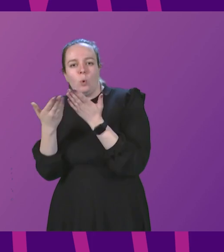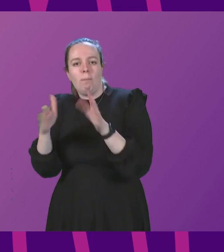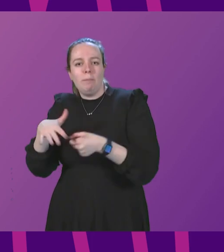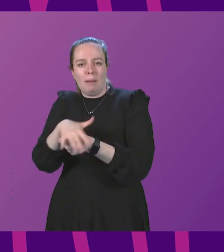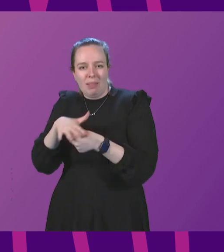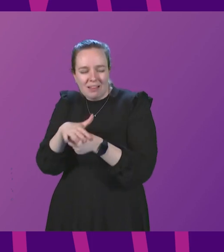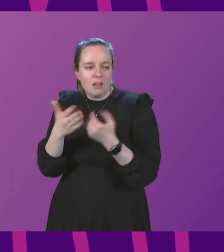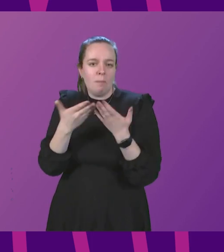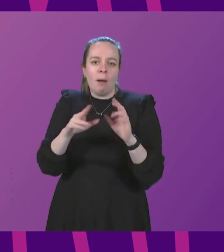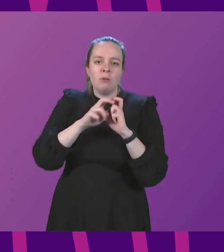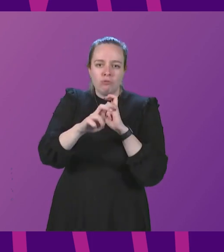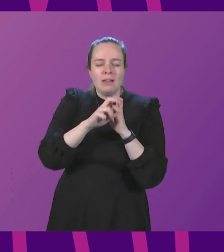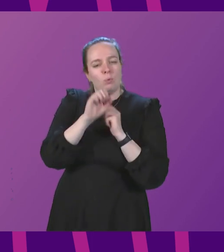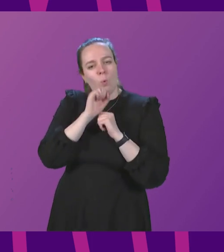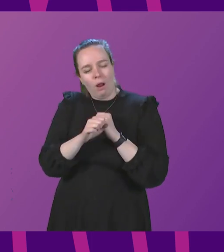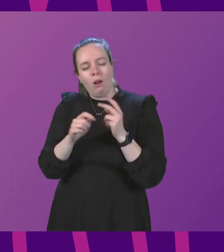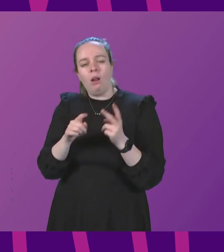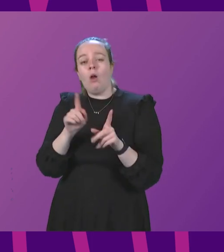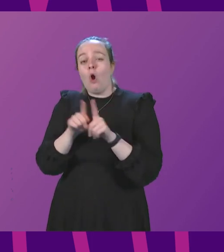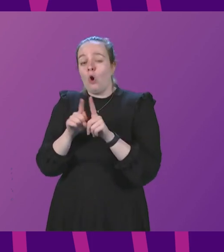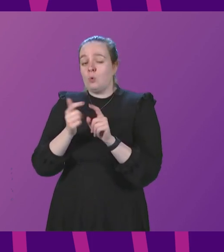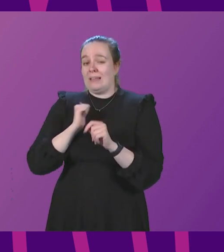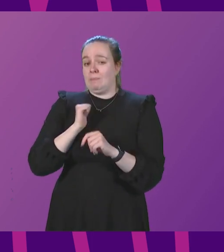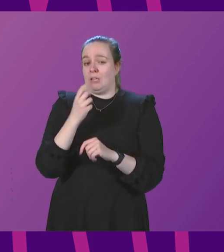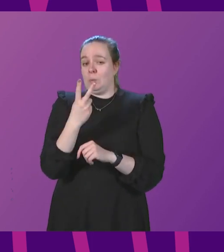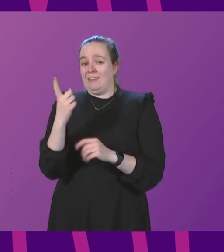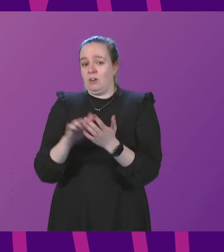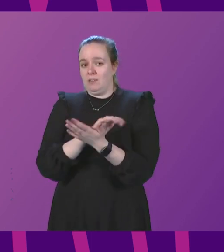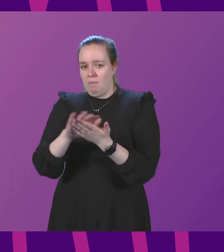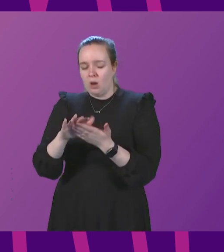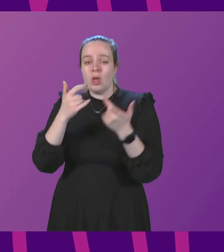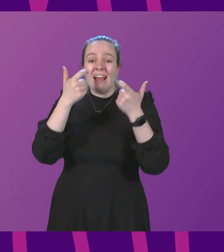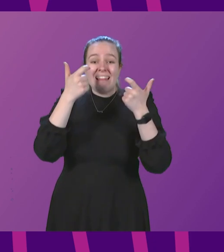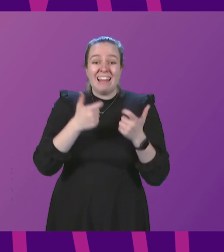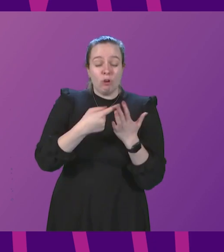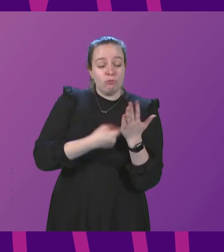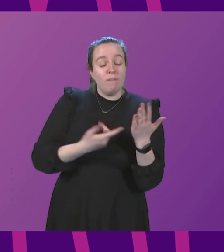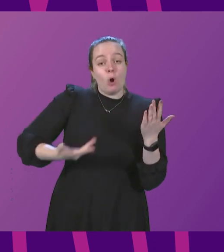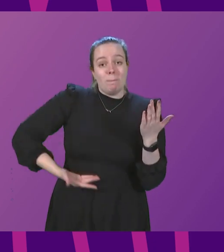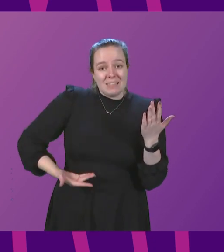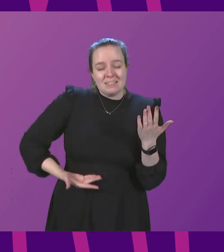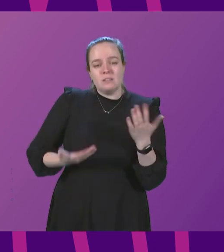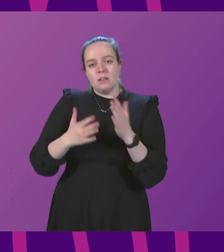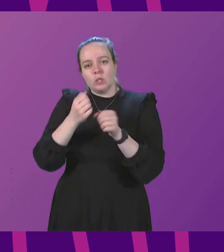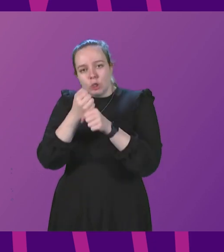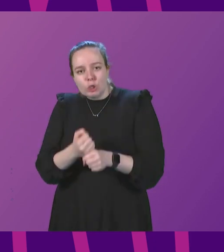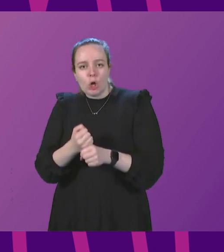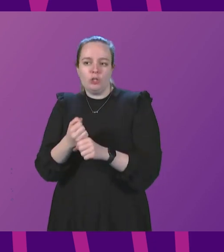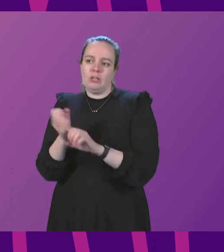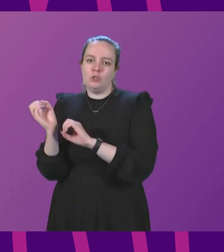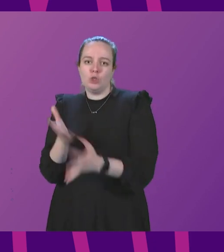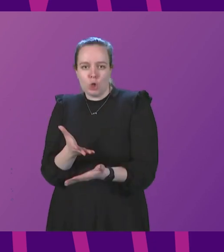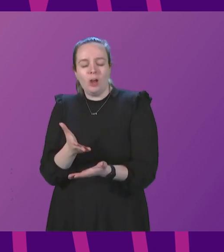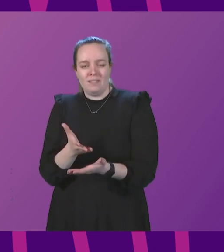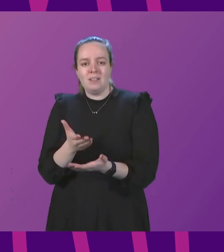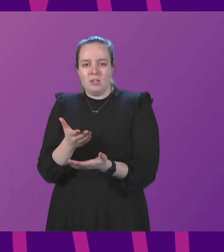and on public transport. We also expect on 21st March to lift the legal requirement for businesses, places of worship and service providers